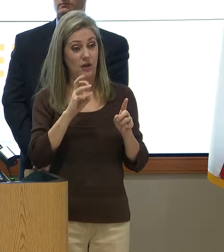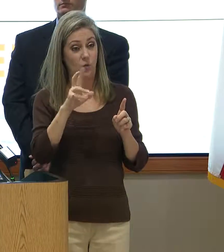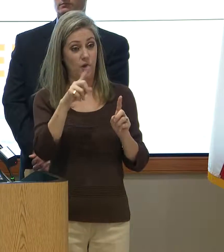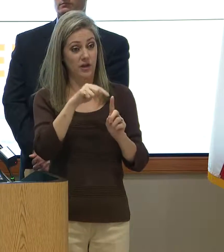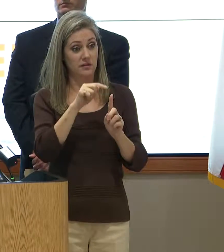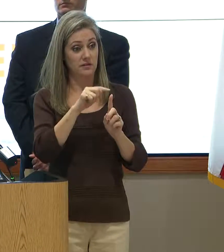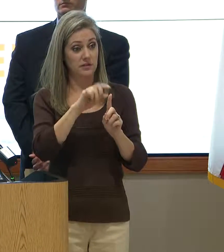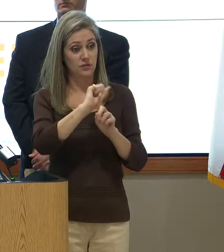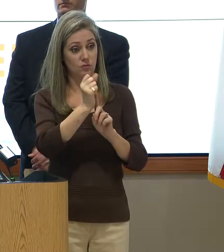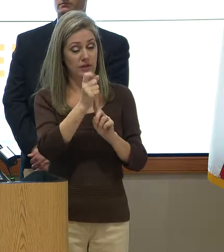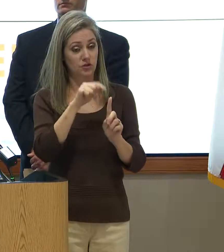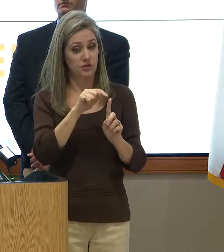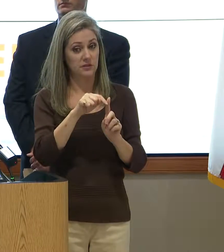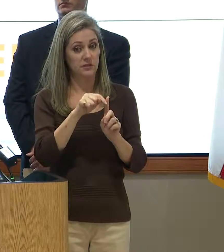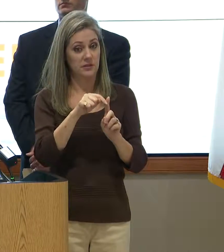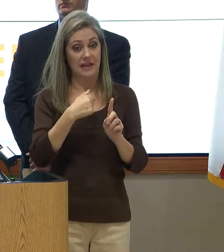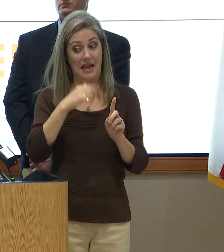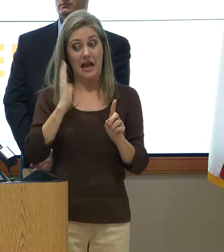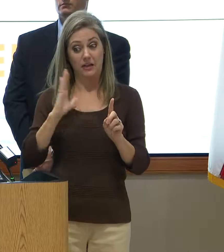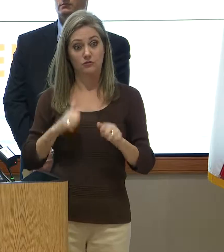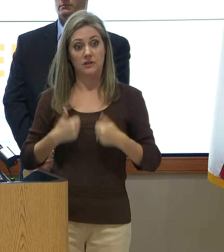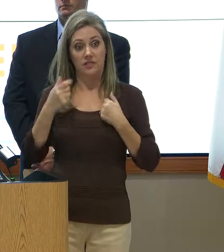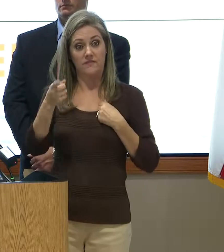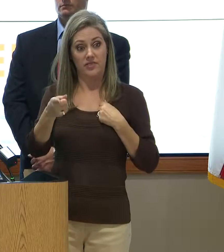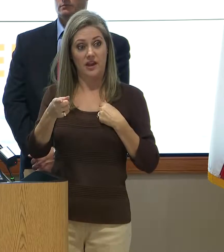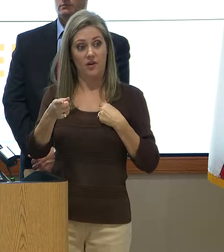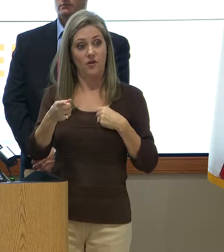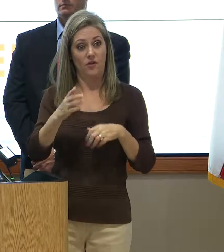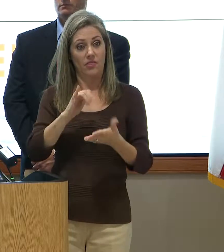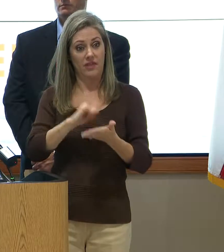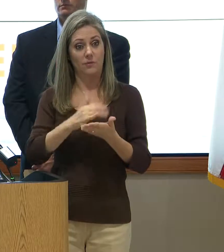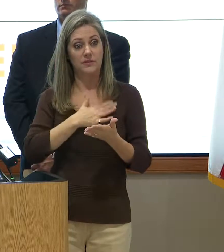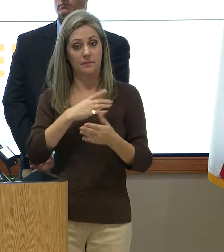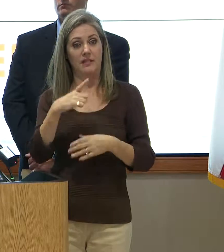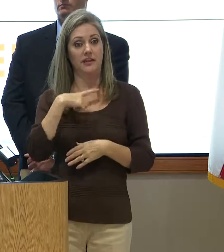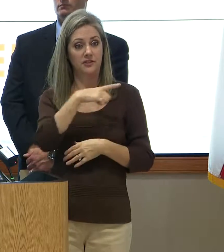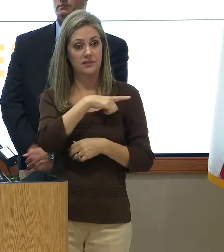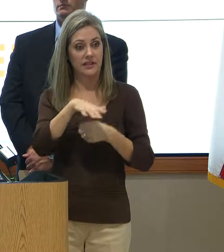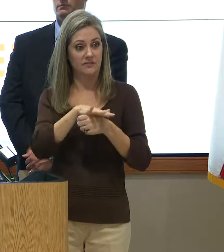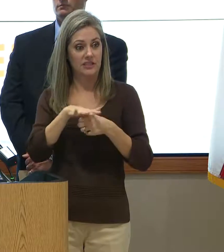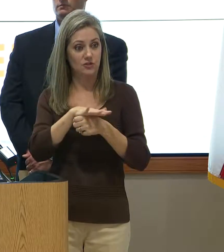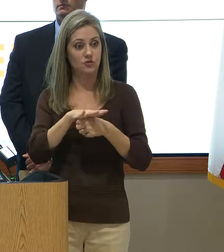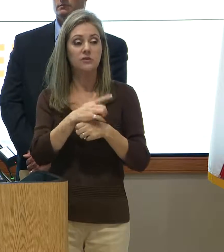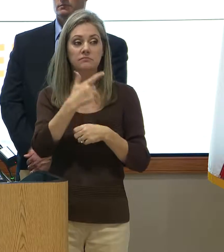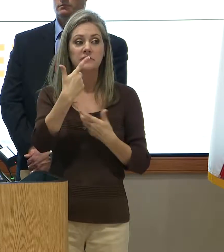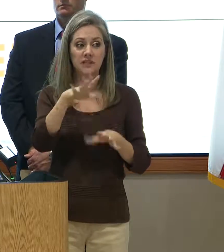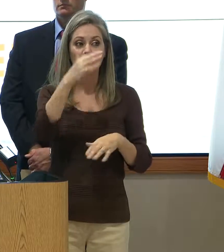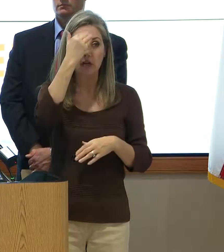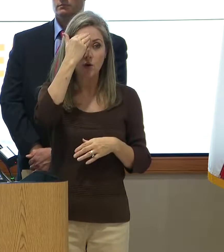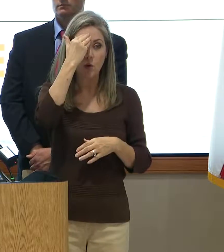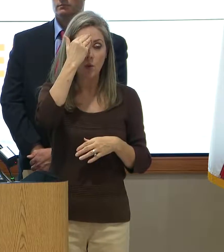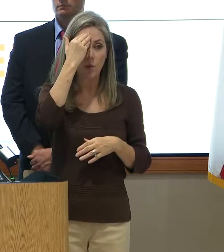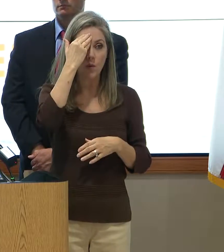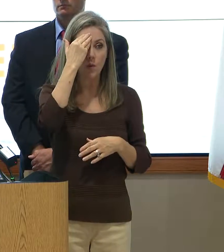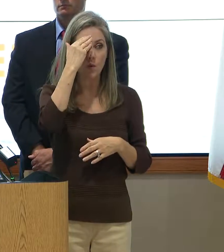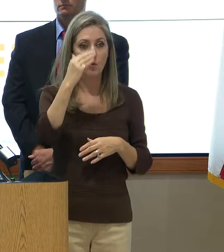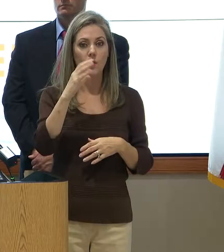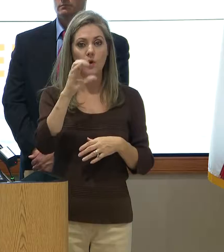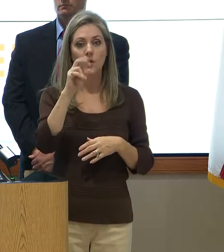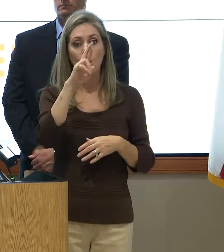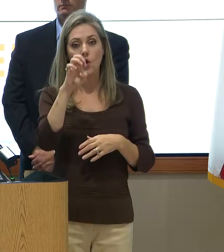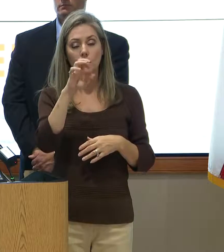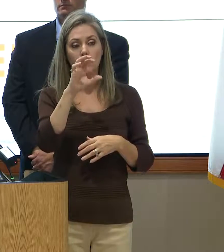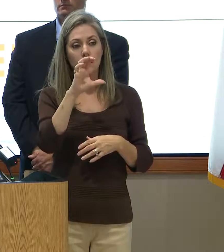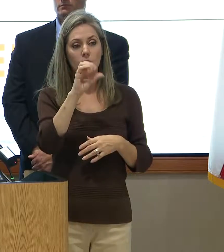since I used to live there, that used to be my legislative district, I'm well aware of it. The Forest Cove area